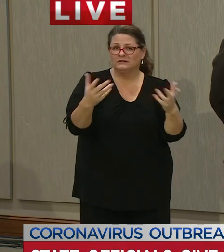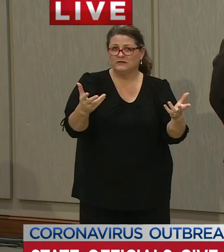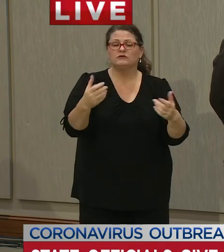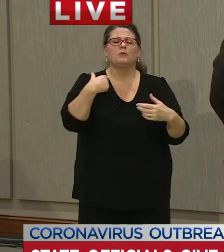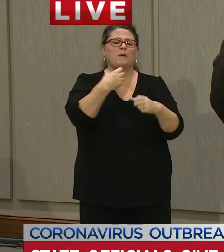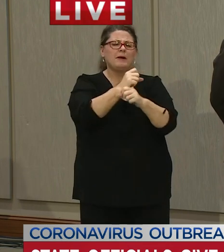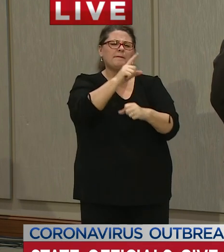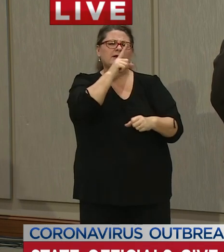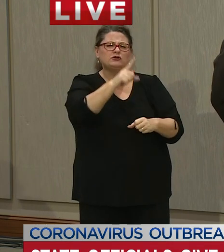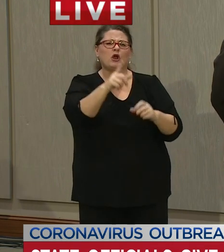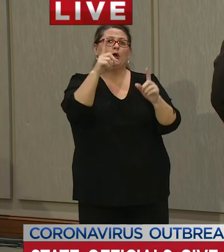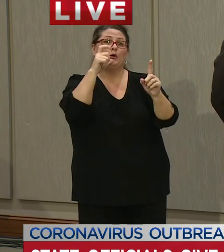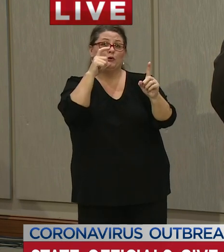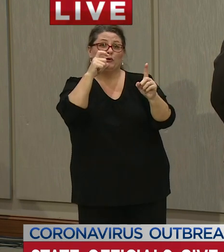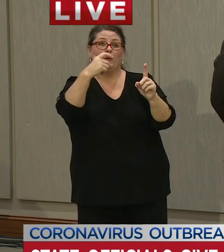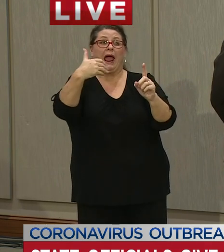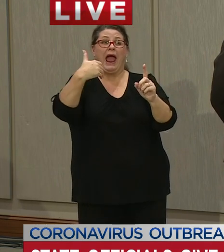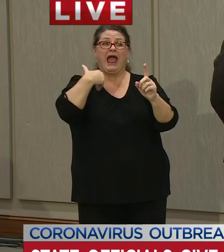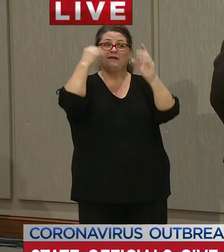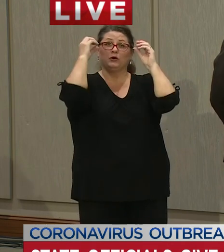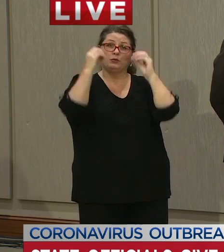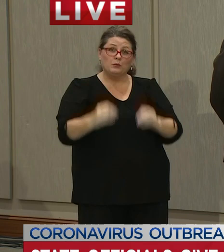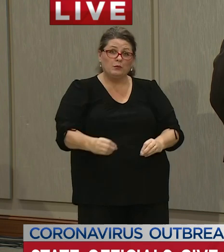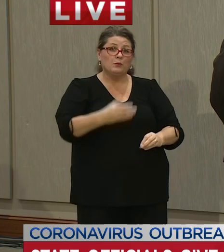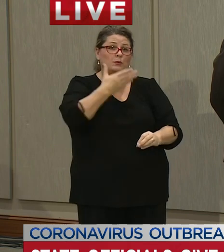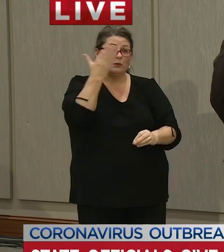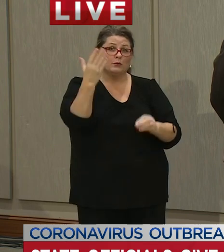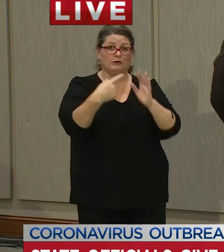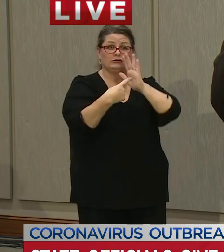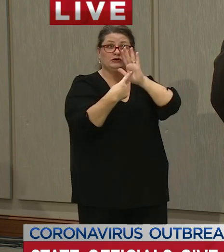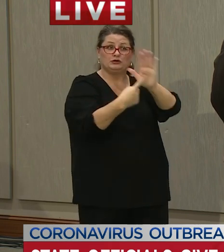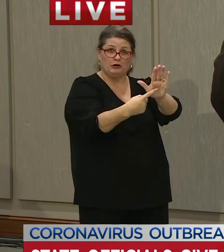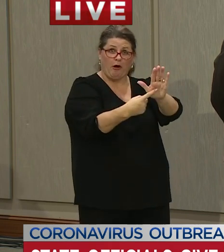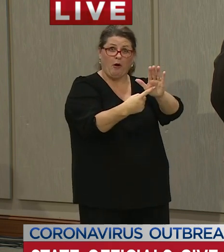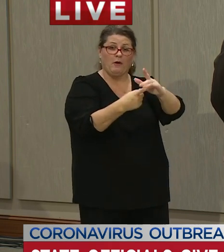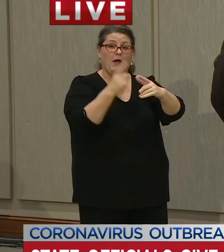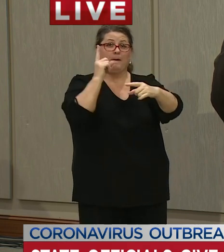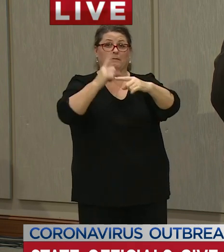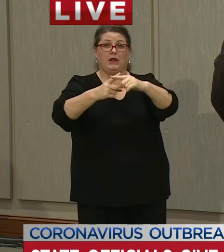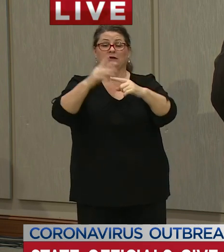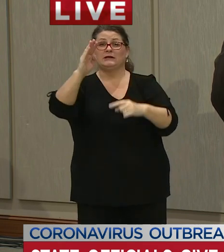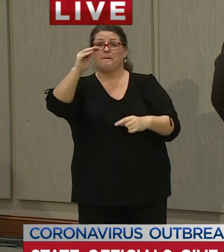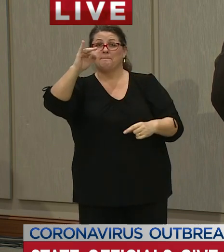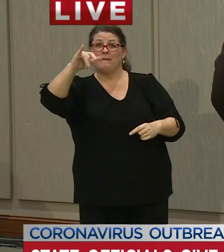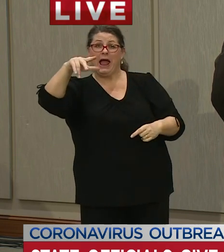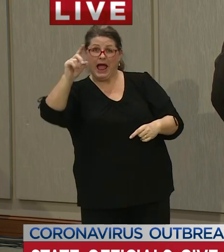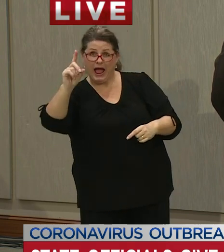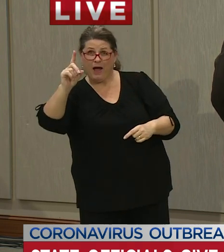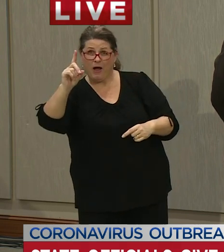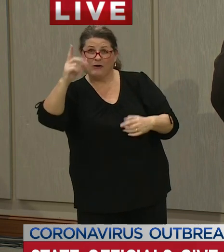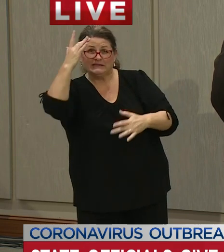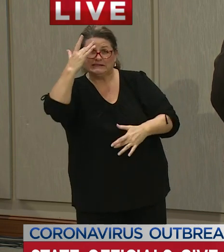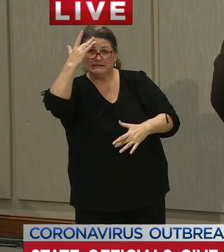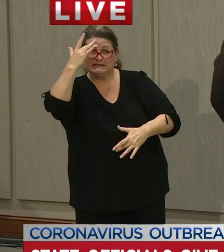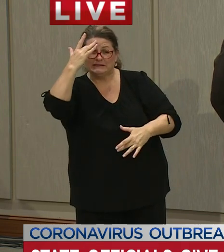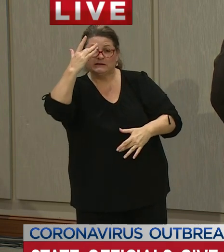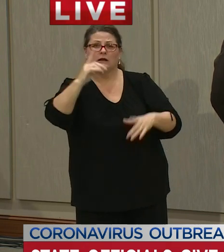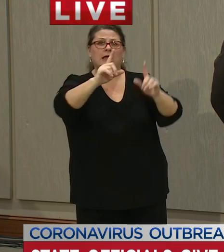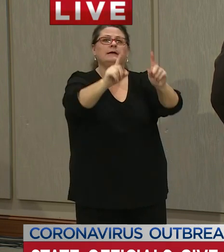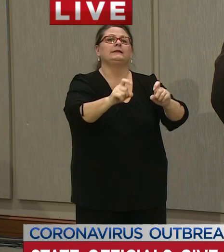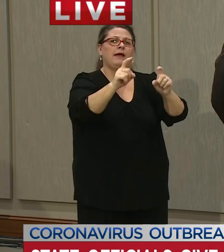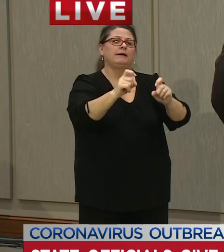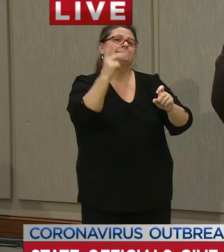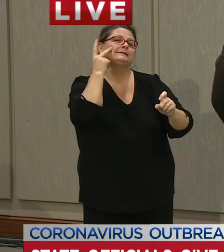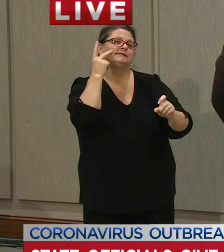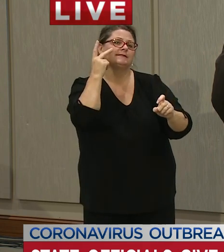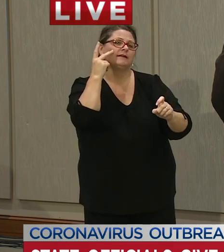no symptoms or with mild symptoms so we better understand the number of people who are infected in our state in an and in